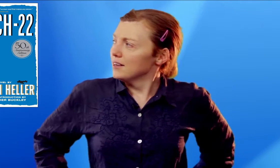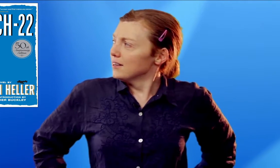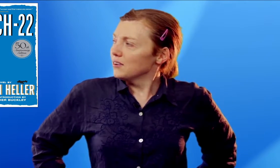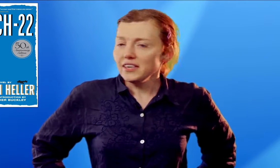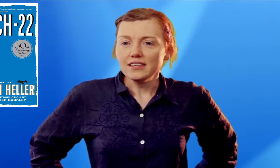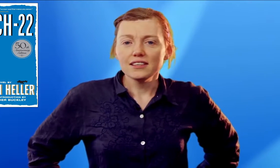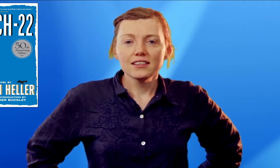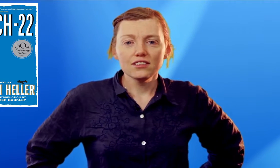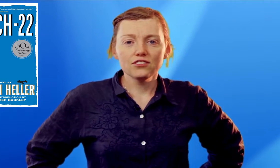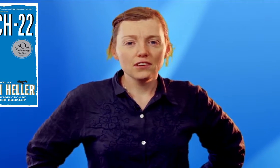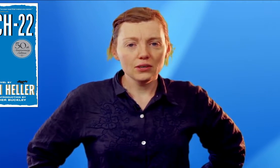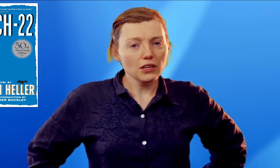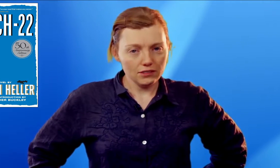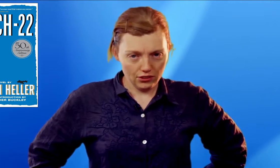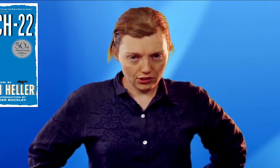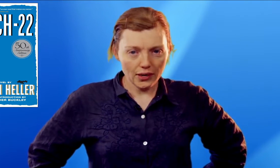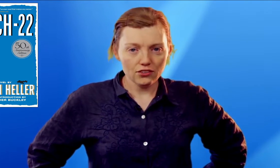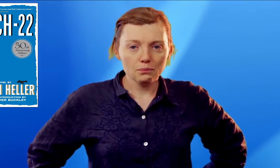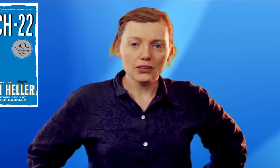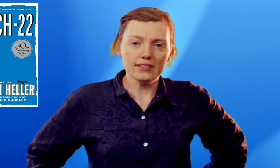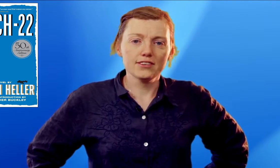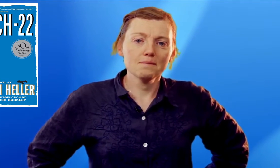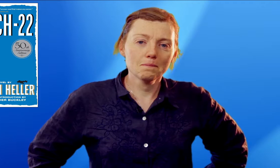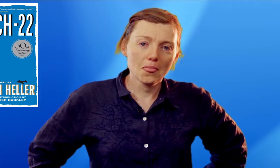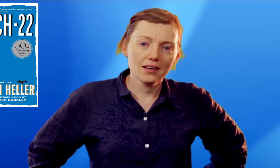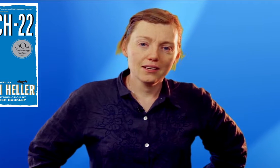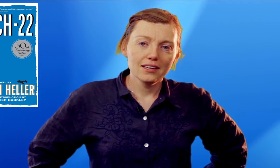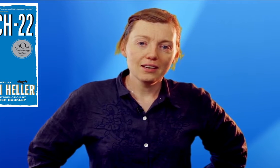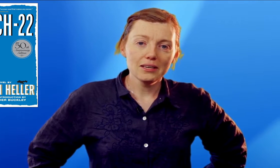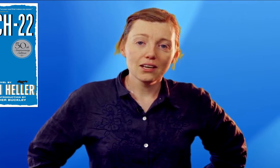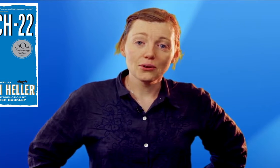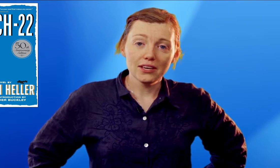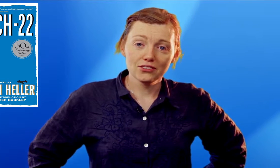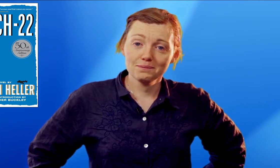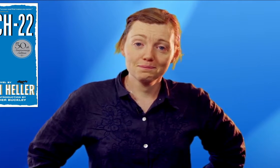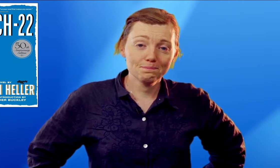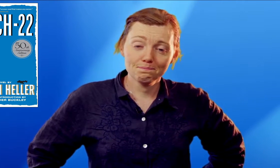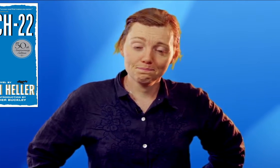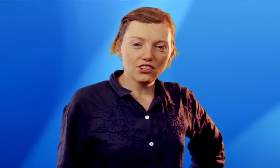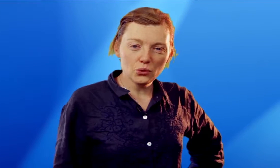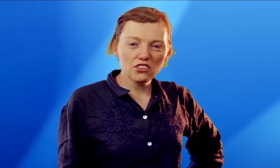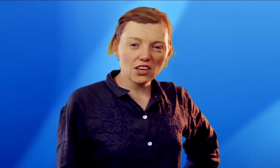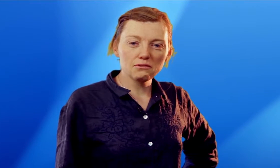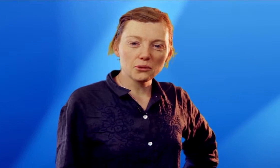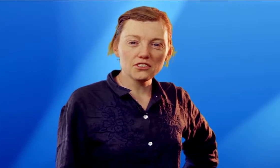Read it. It's very relevant to the trans experience. And many other things. The US Armed Forces.